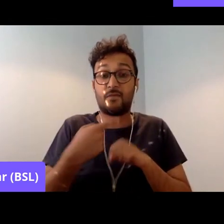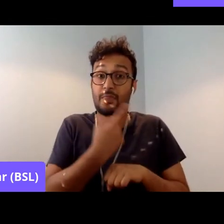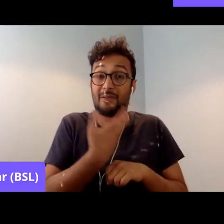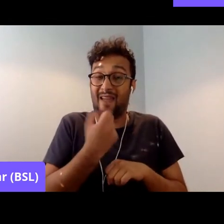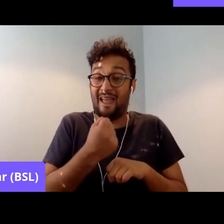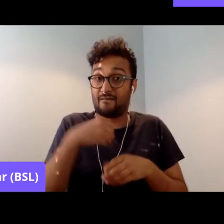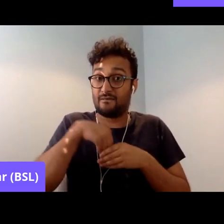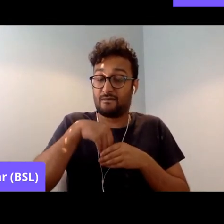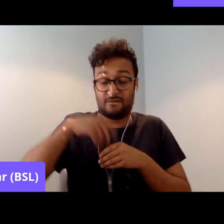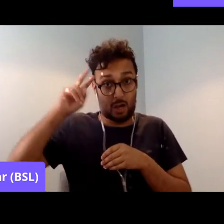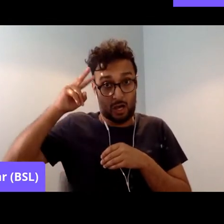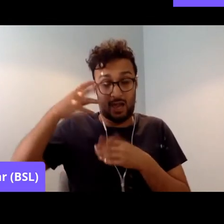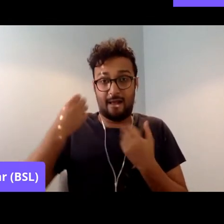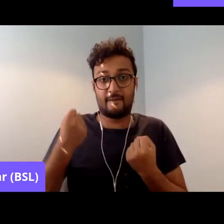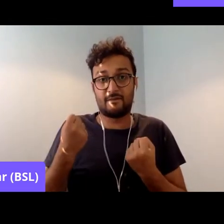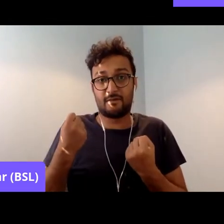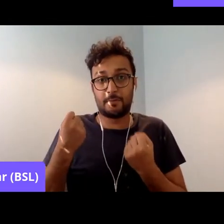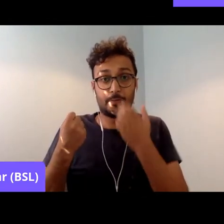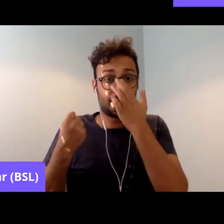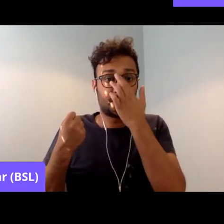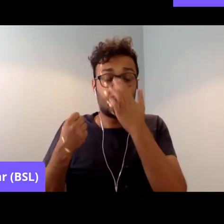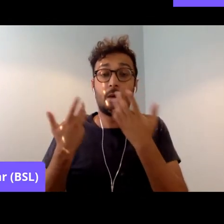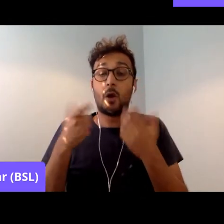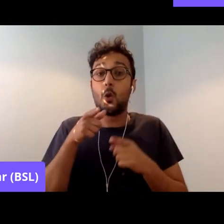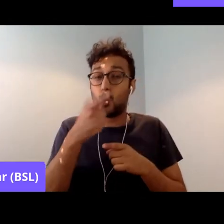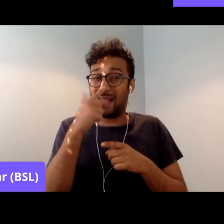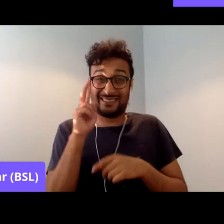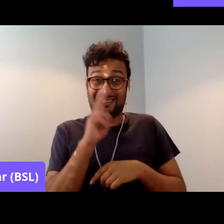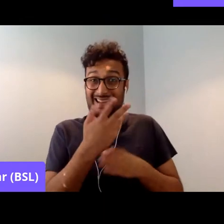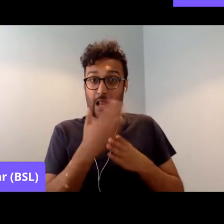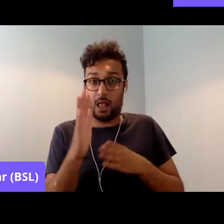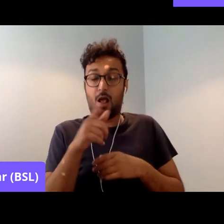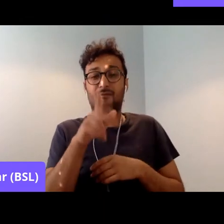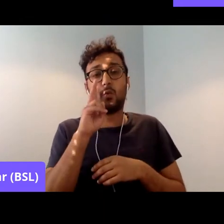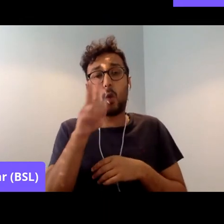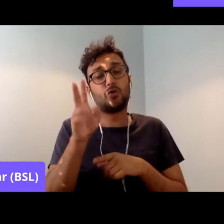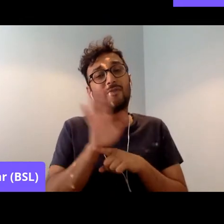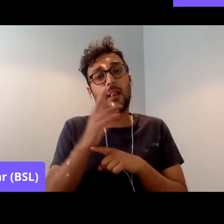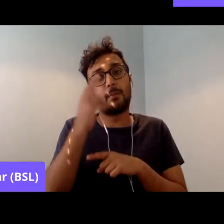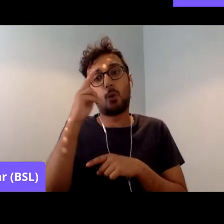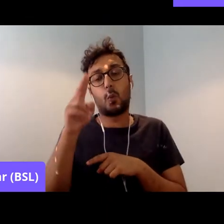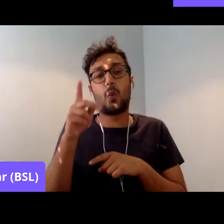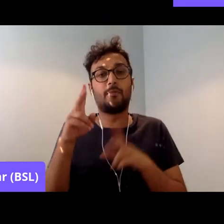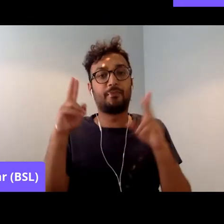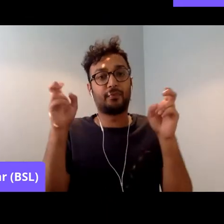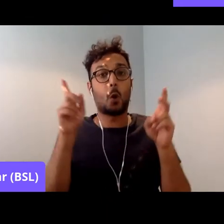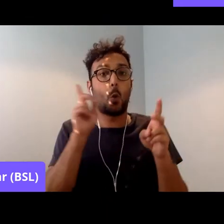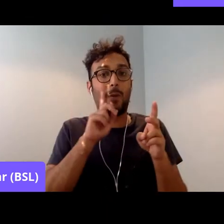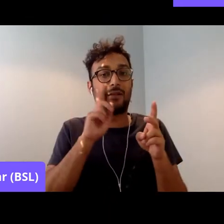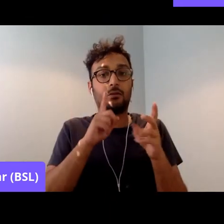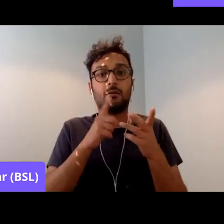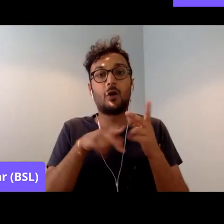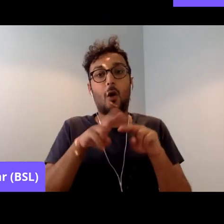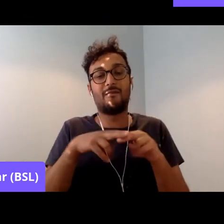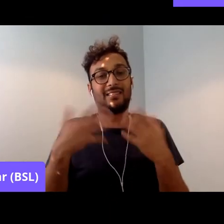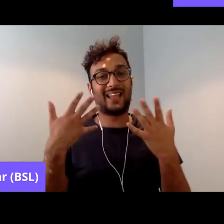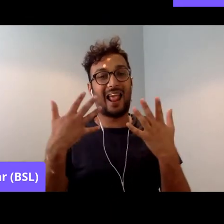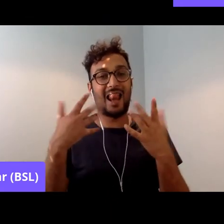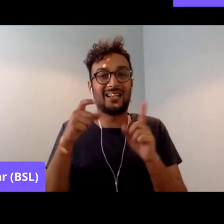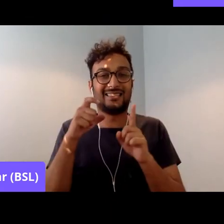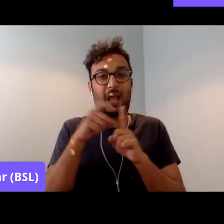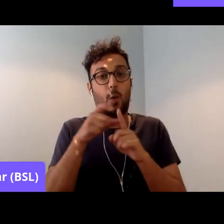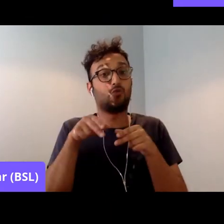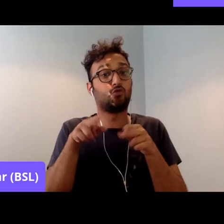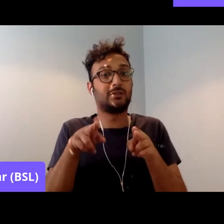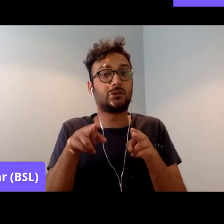you can gauge it if you see a film called Women of 10 Downing Street, which is a